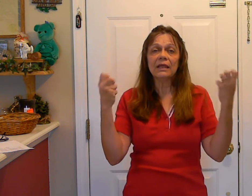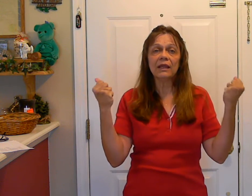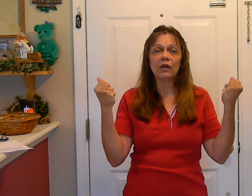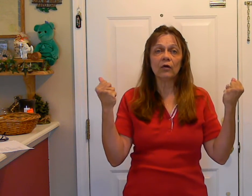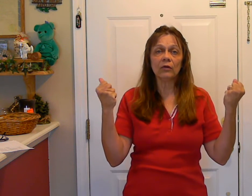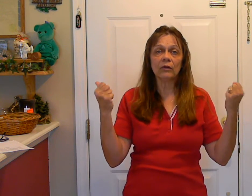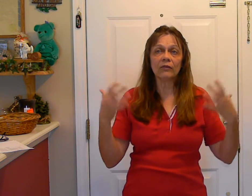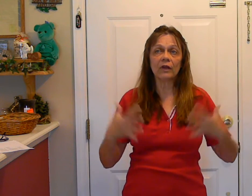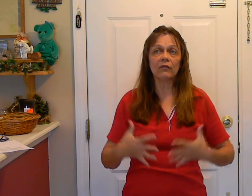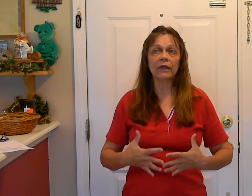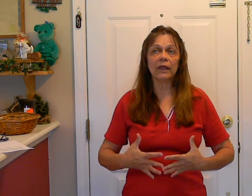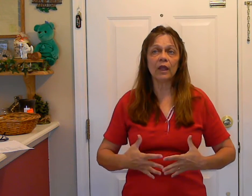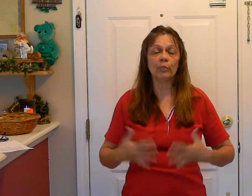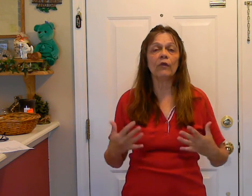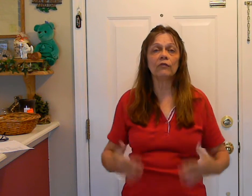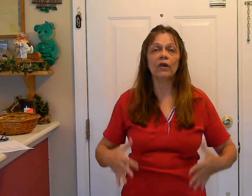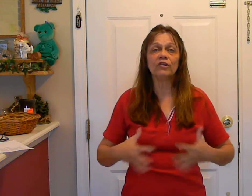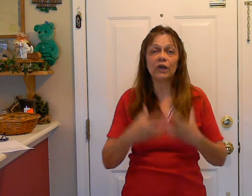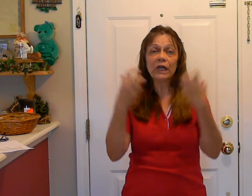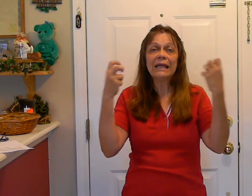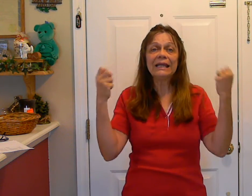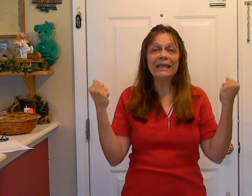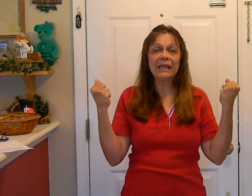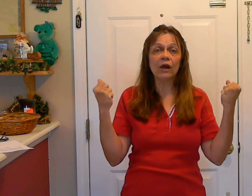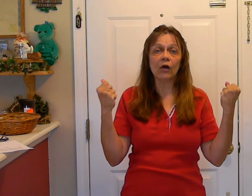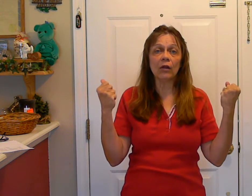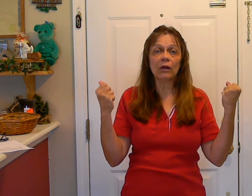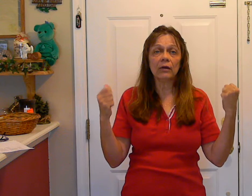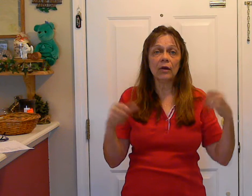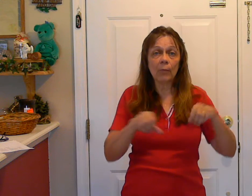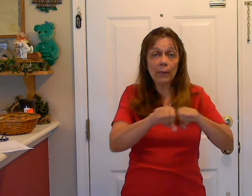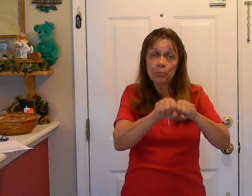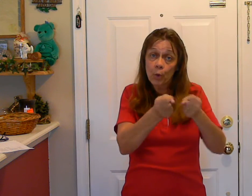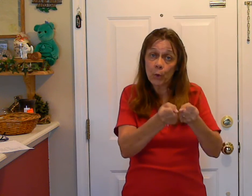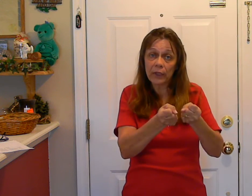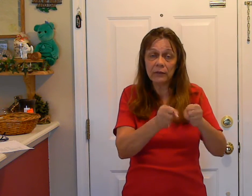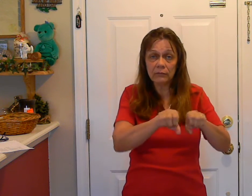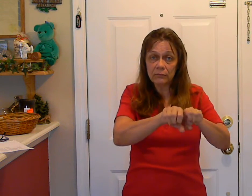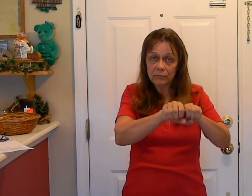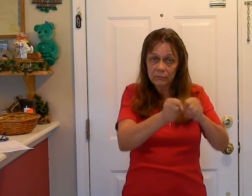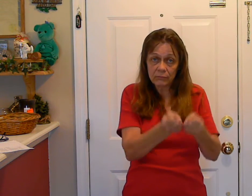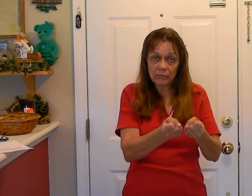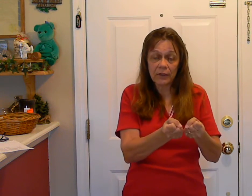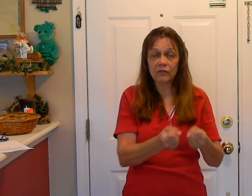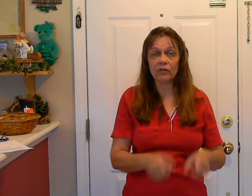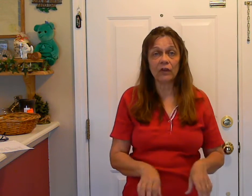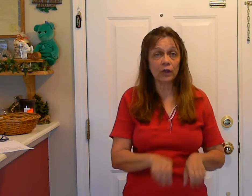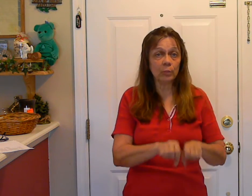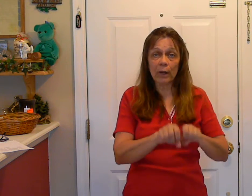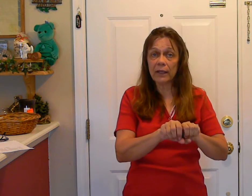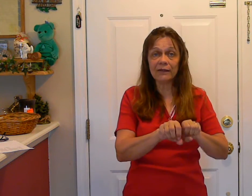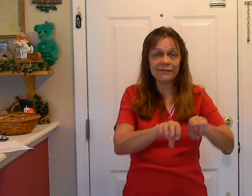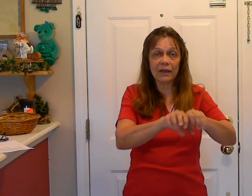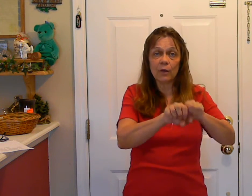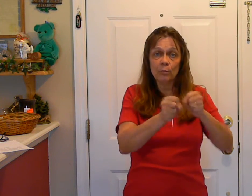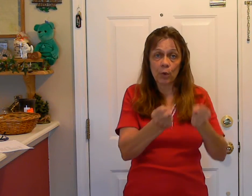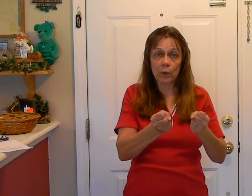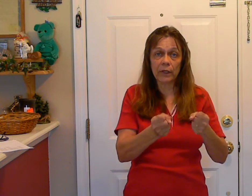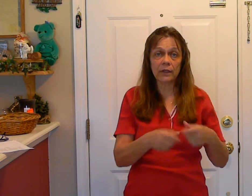Heal. It's kind of like a breath of fresh air. Heal my broken. And it's just like you're breaking a stick. Broken